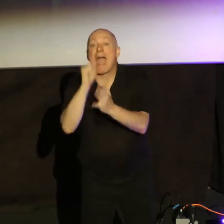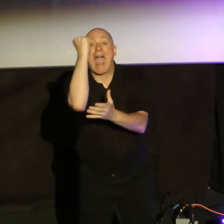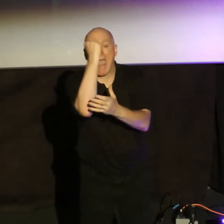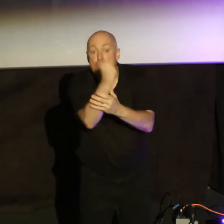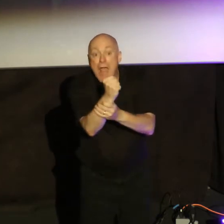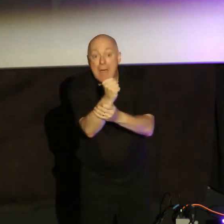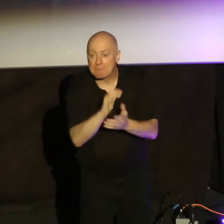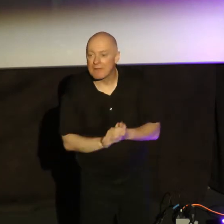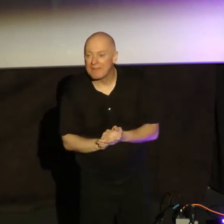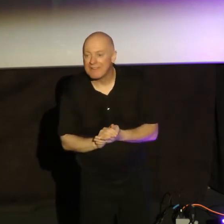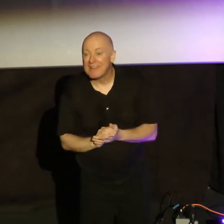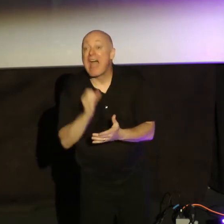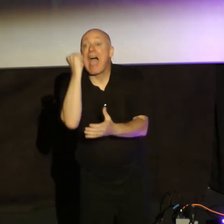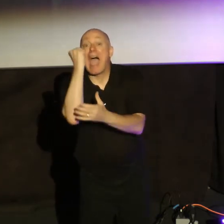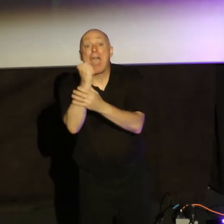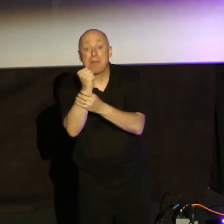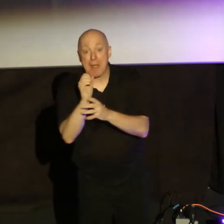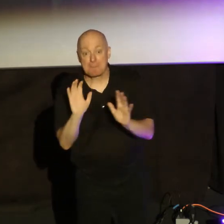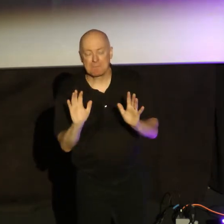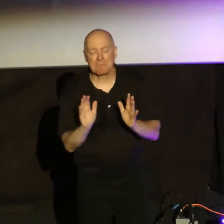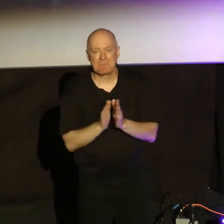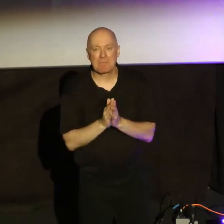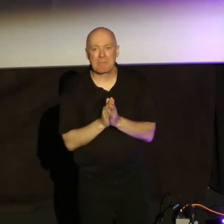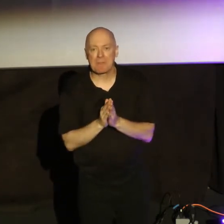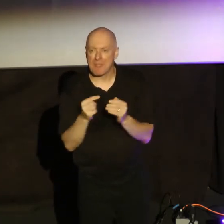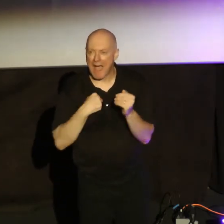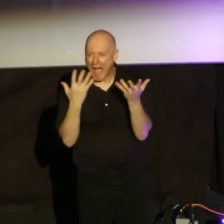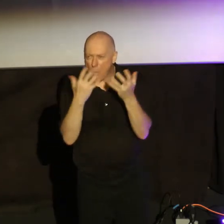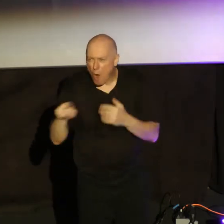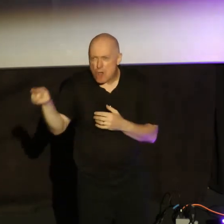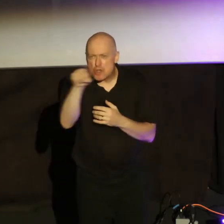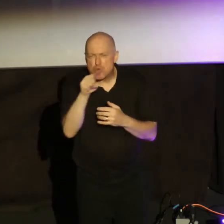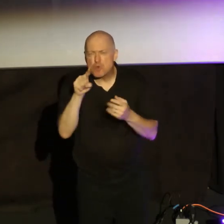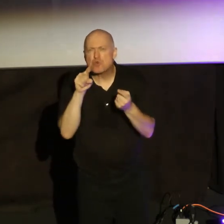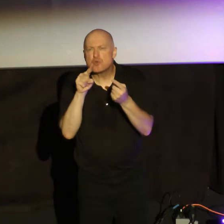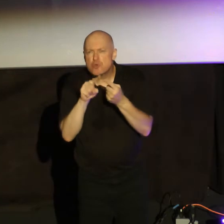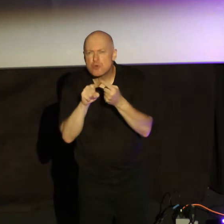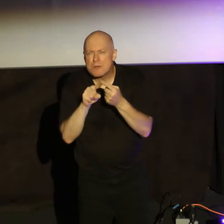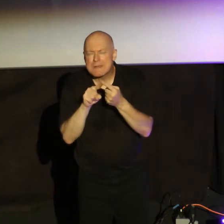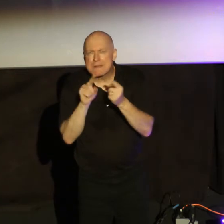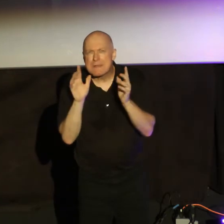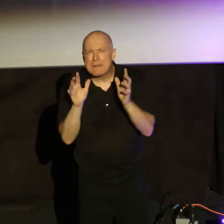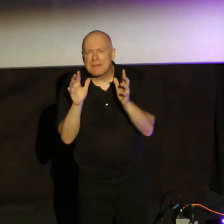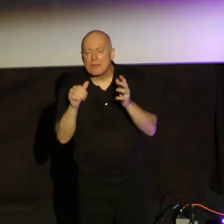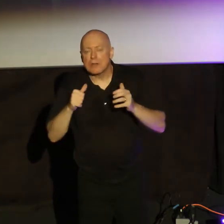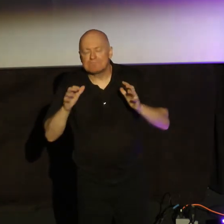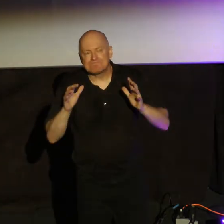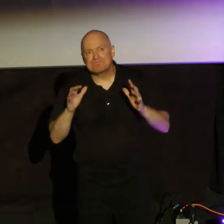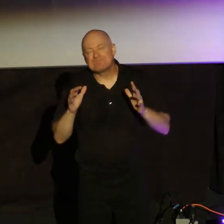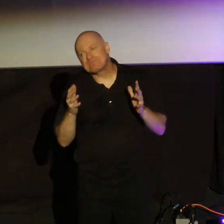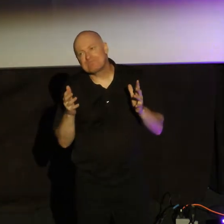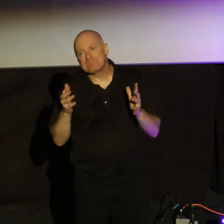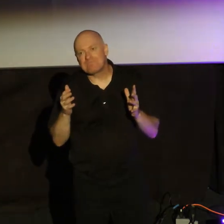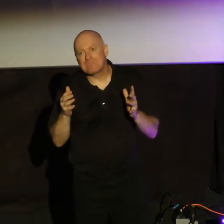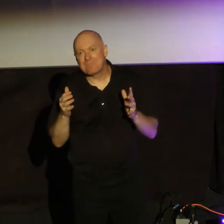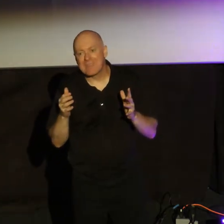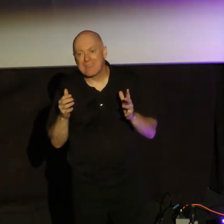The first example is Abraham. Now, I want you to, I want you to try to, if you're slipping on me at all,